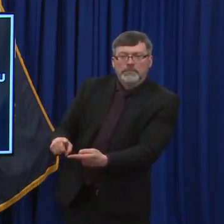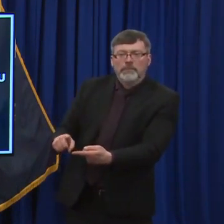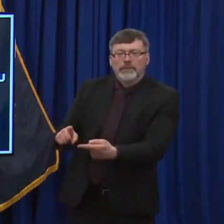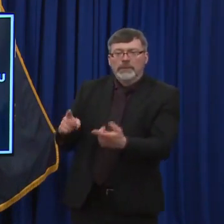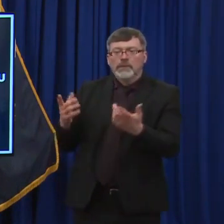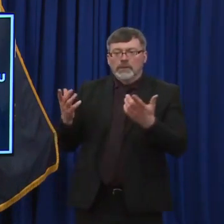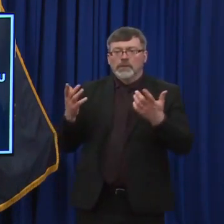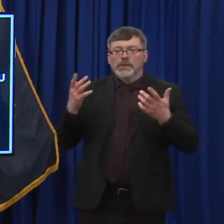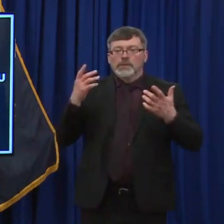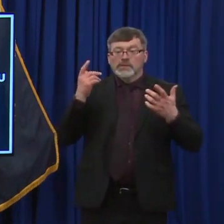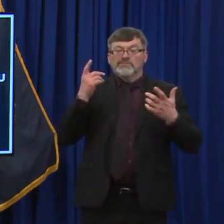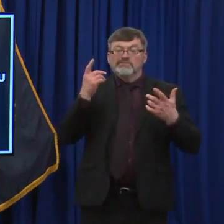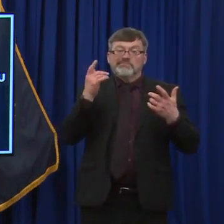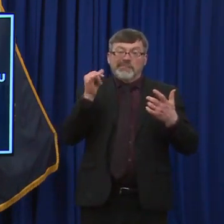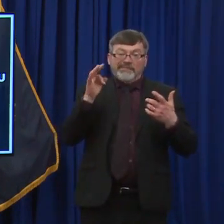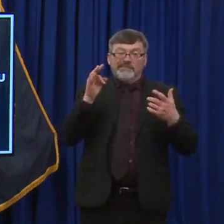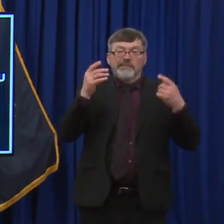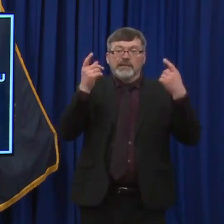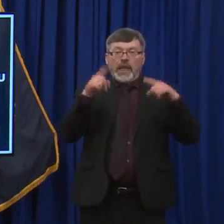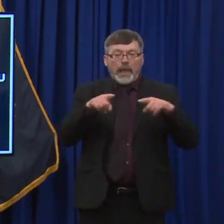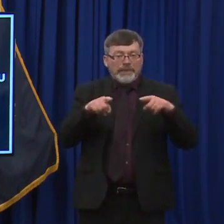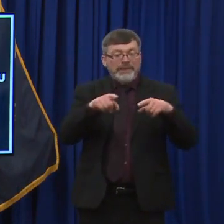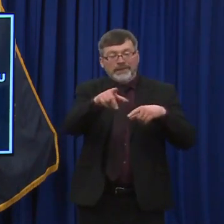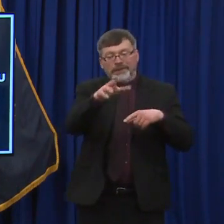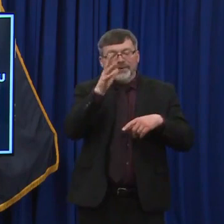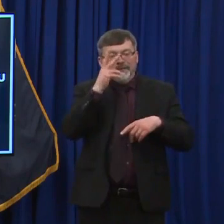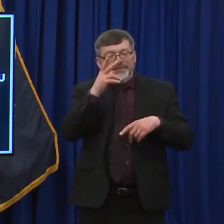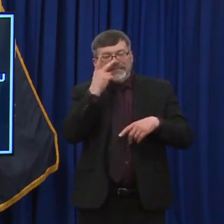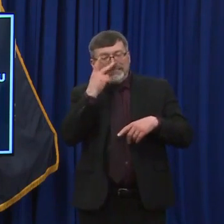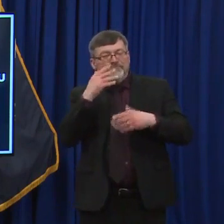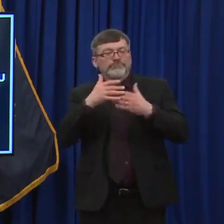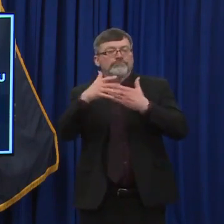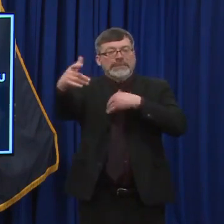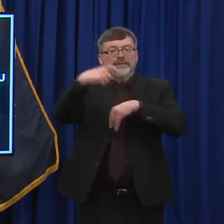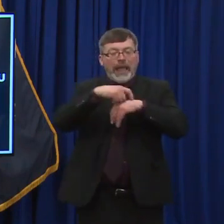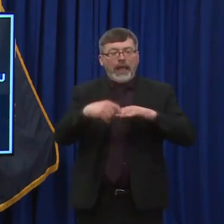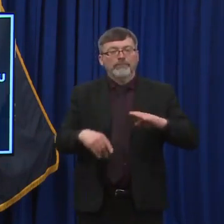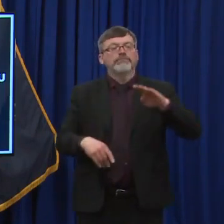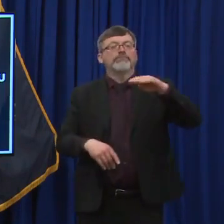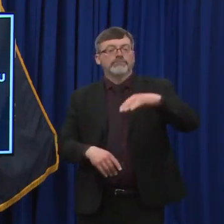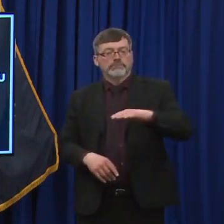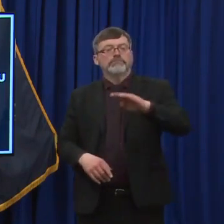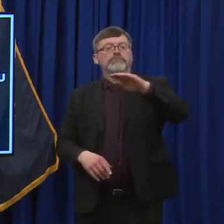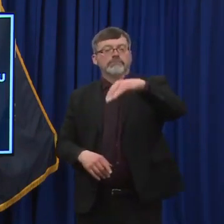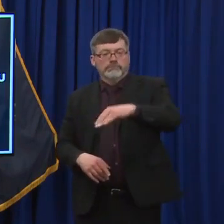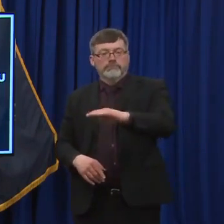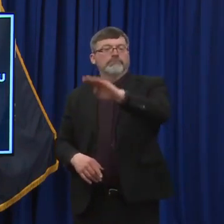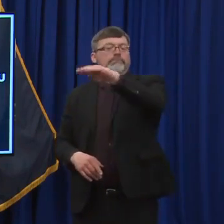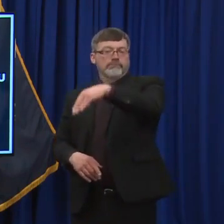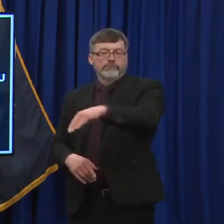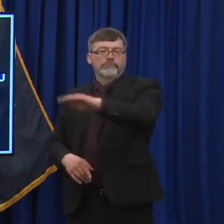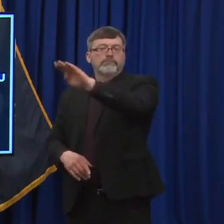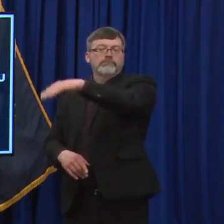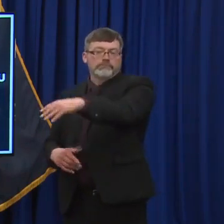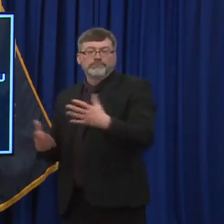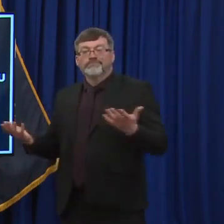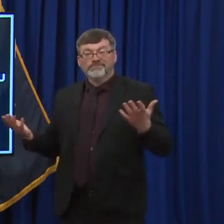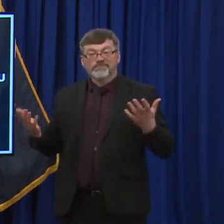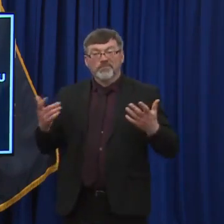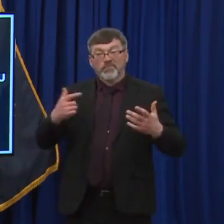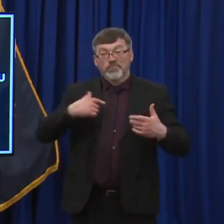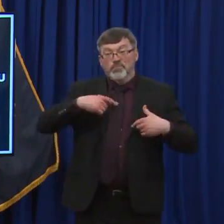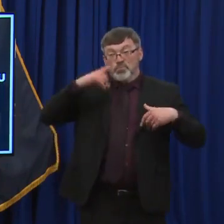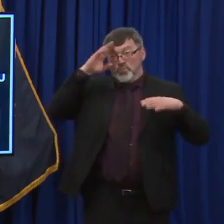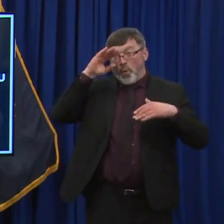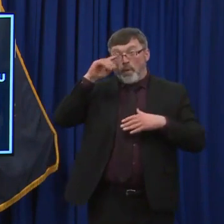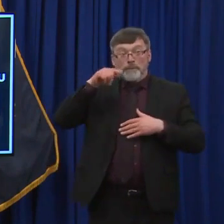the numbers of COVID bouncing around for some time, hopefully within the younger, healthier demographics that experience